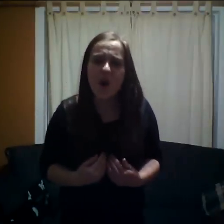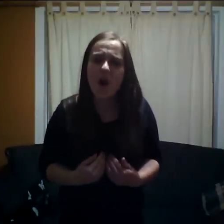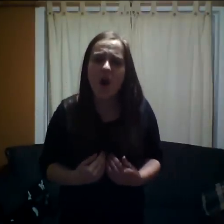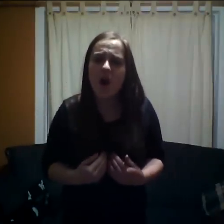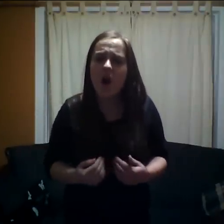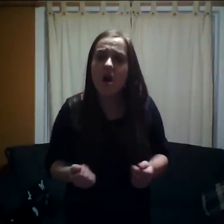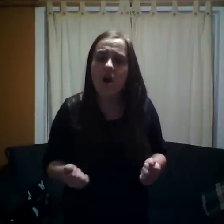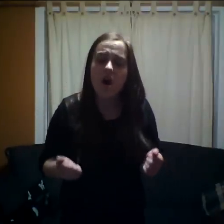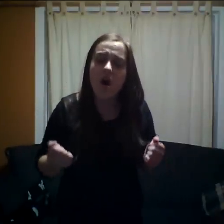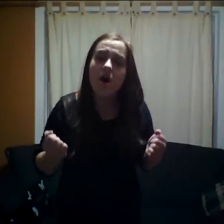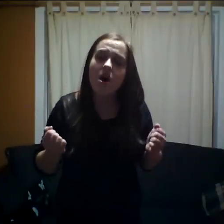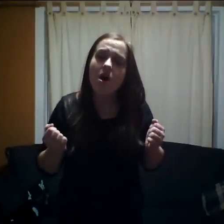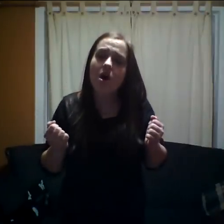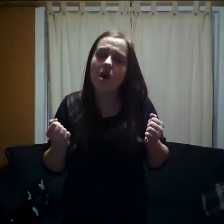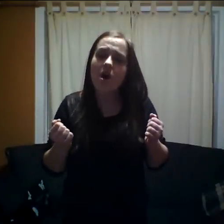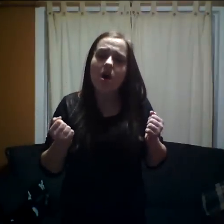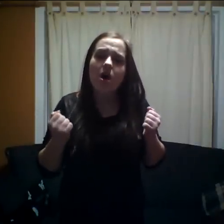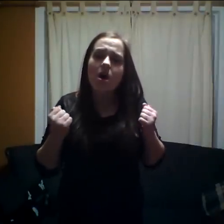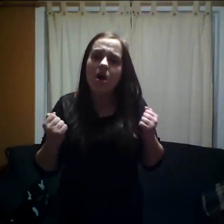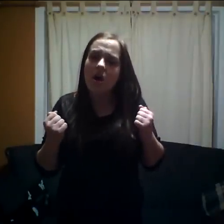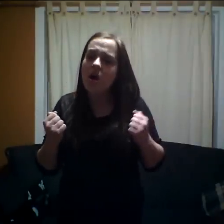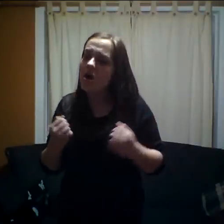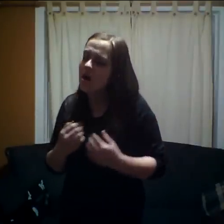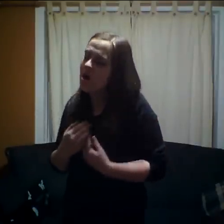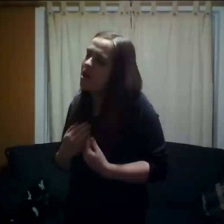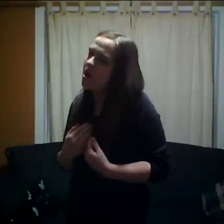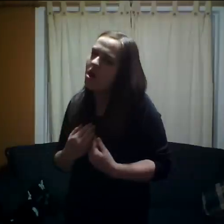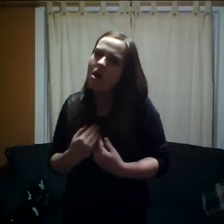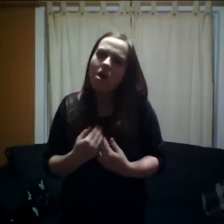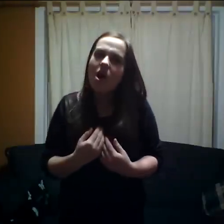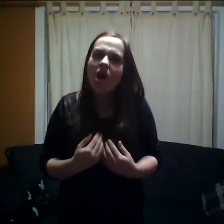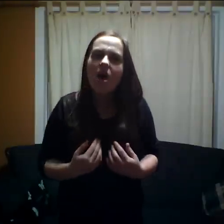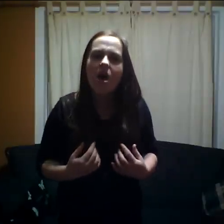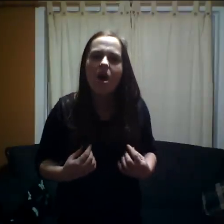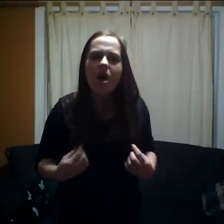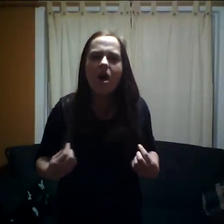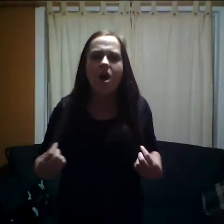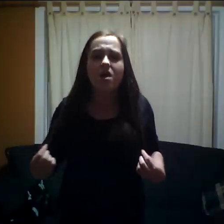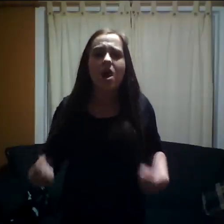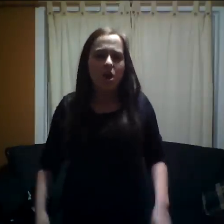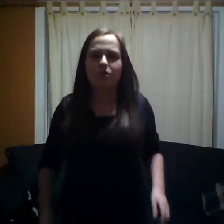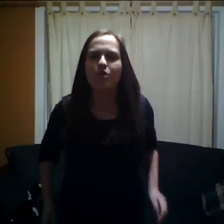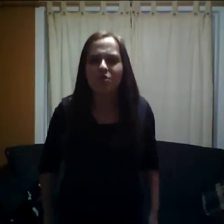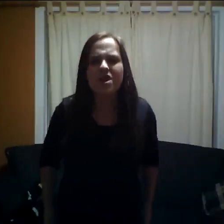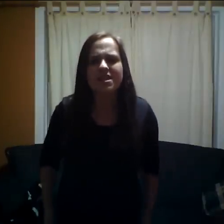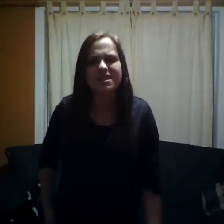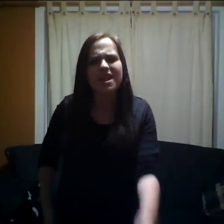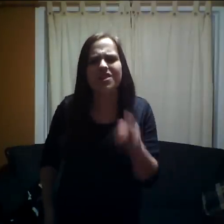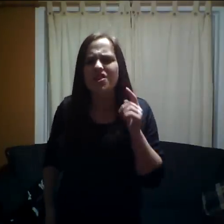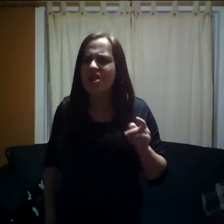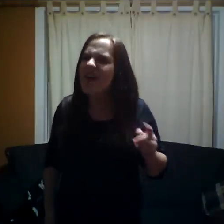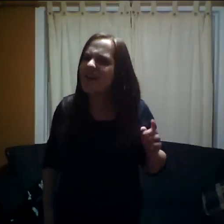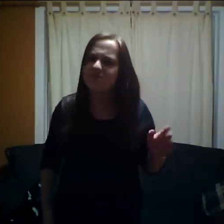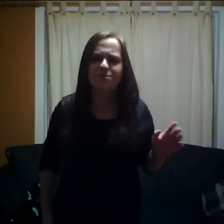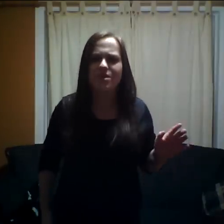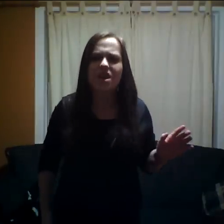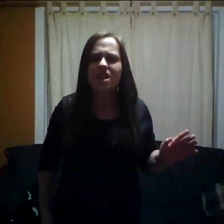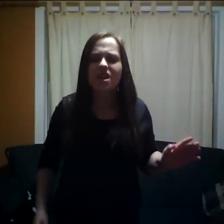reason you loved me